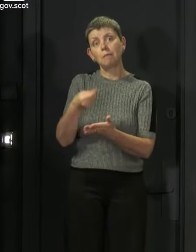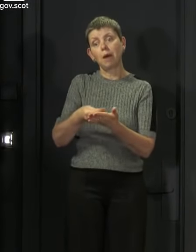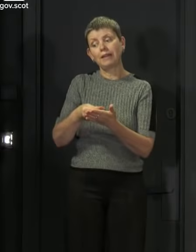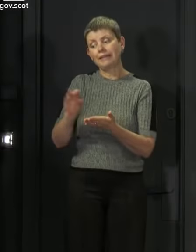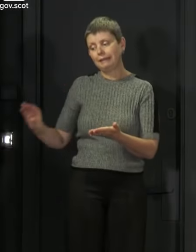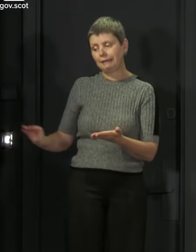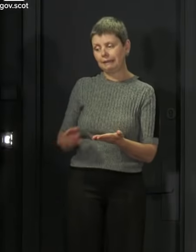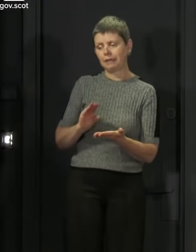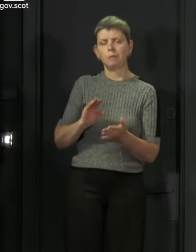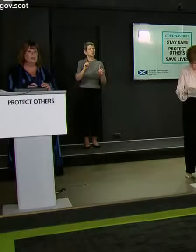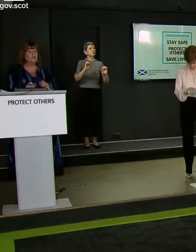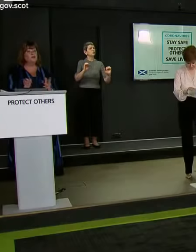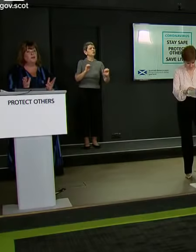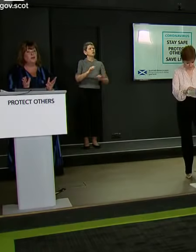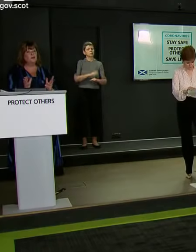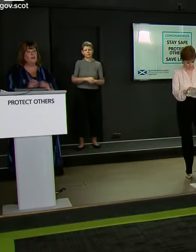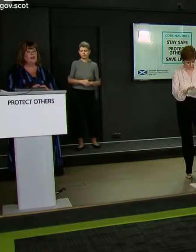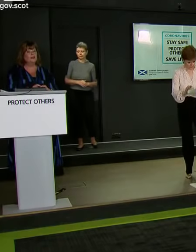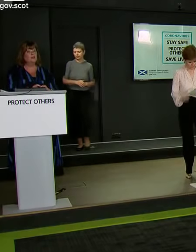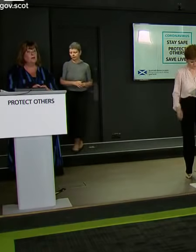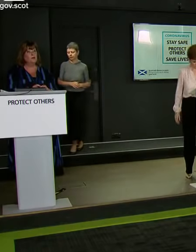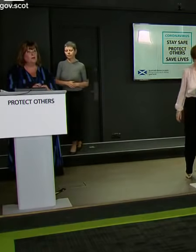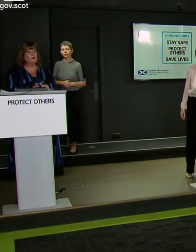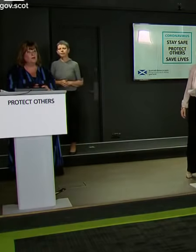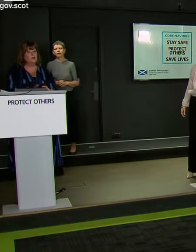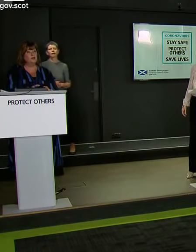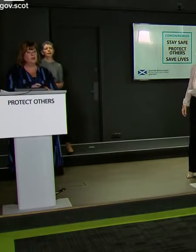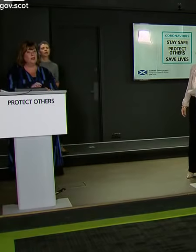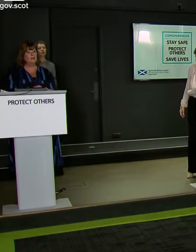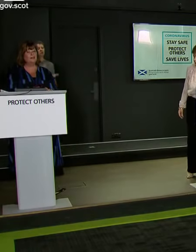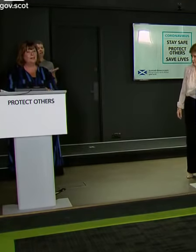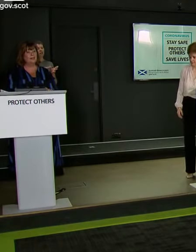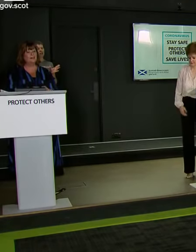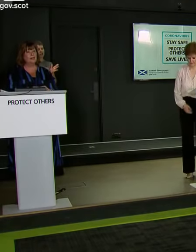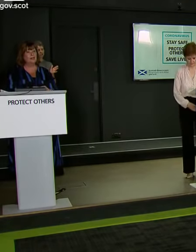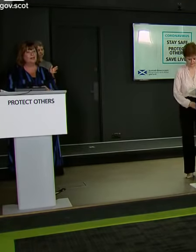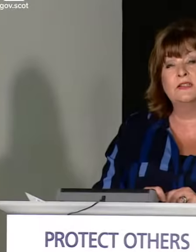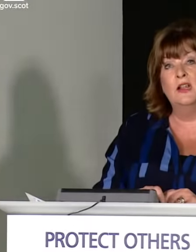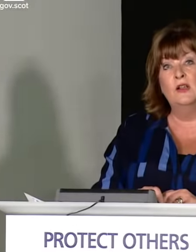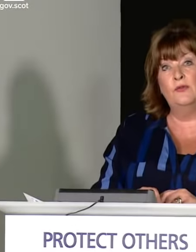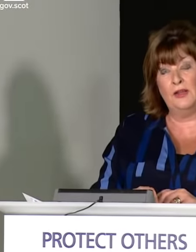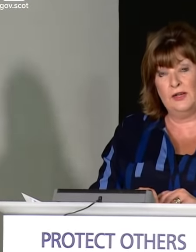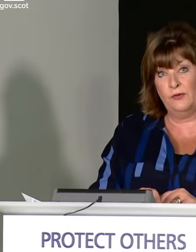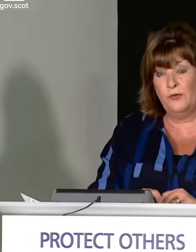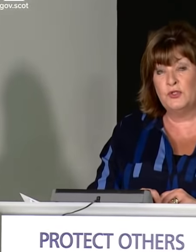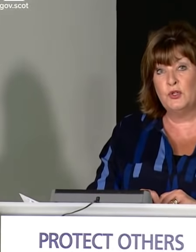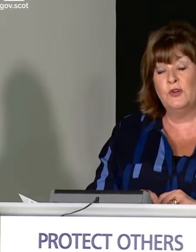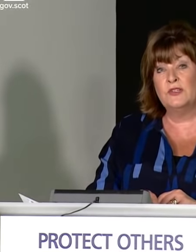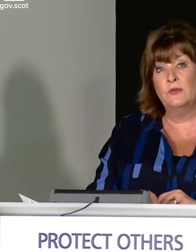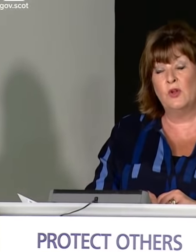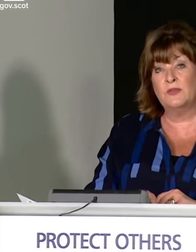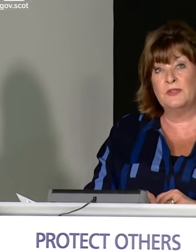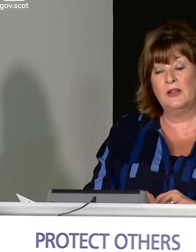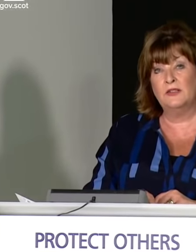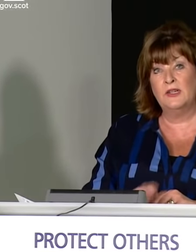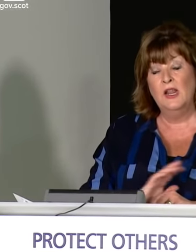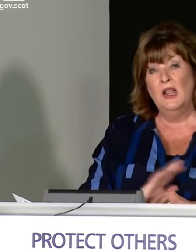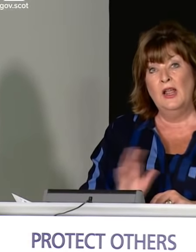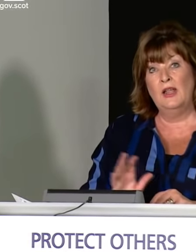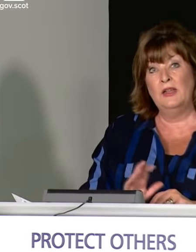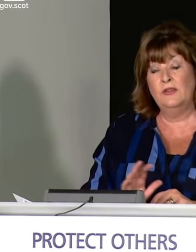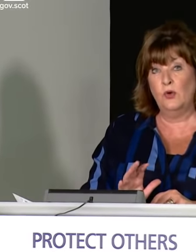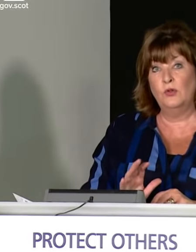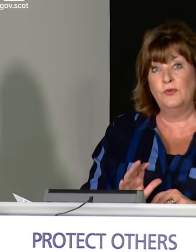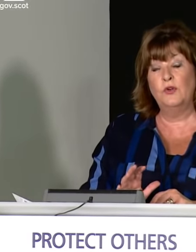operation yet. Just briefly on VAT, remember that the UK had the second highest VAT level for tourism and hospitality